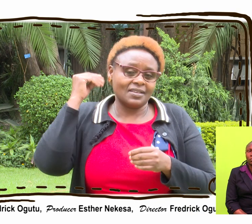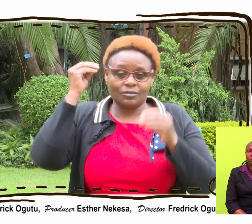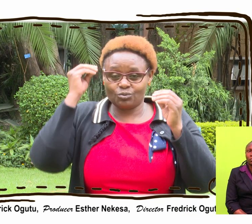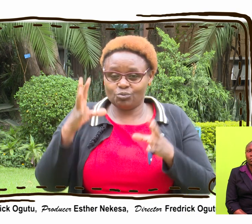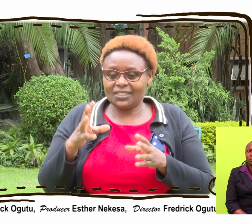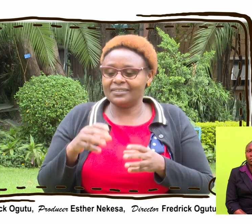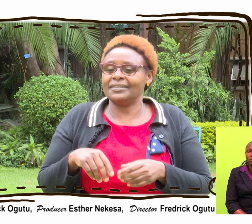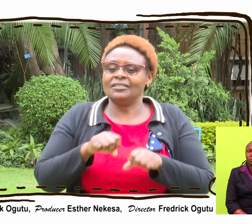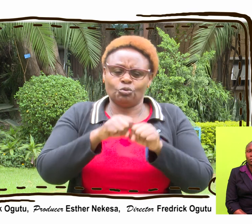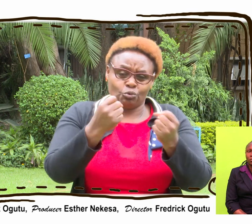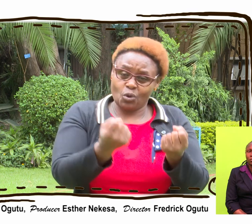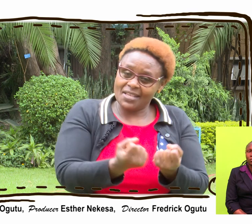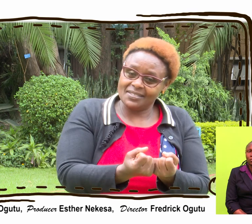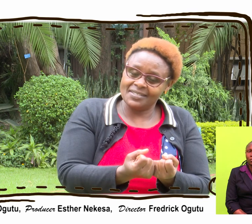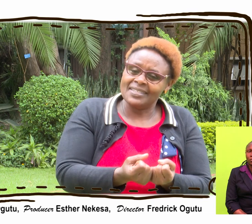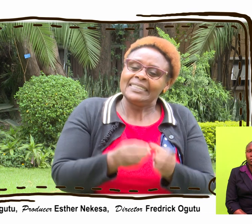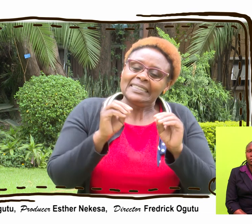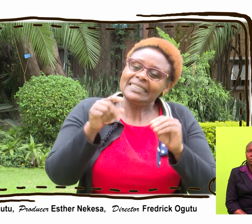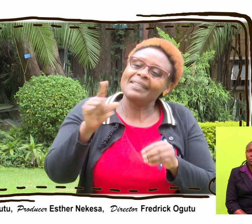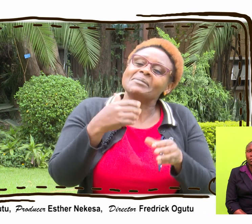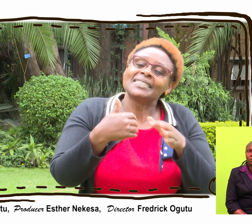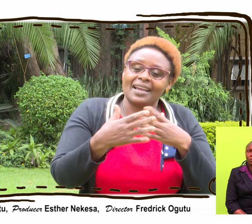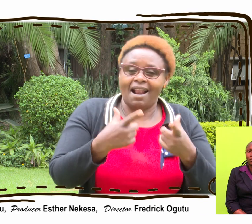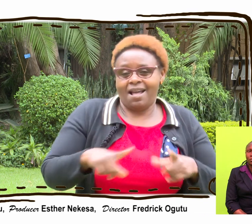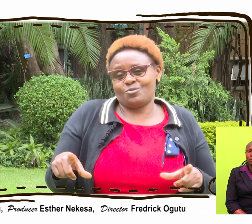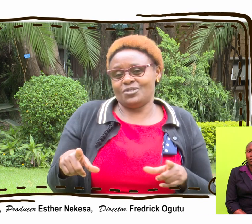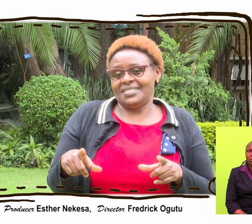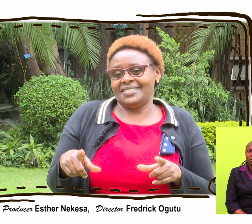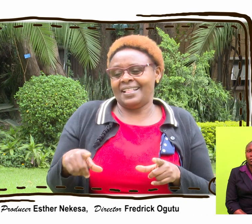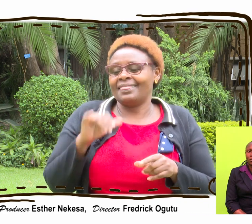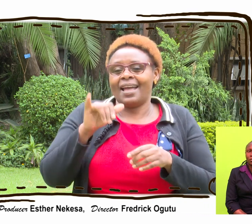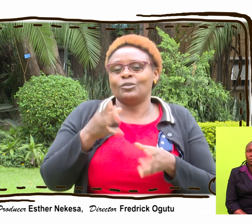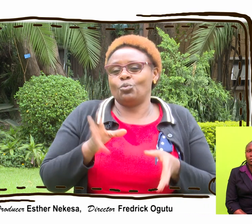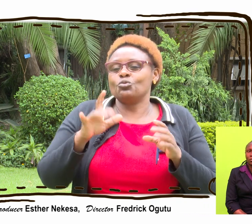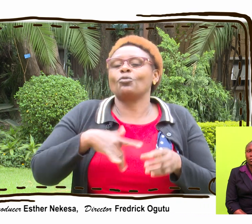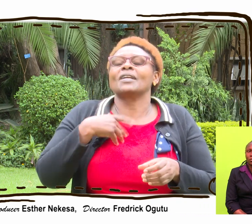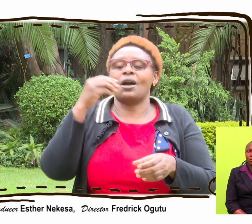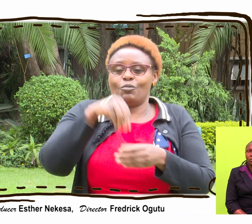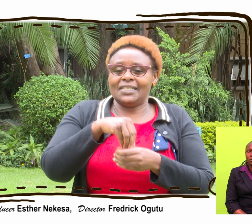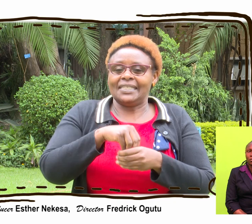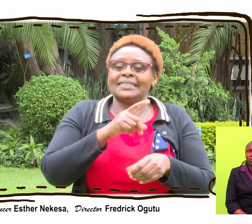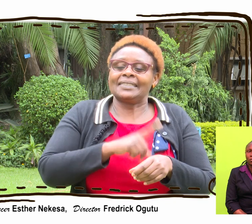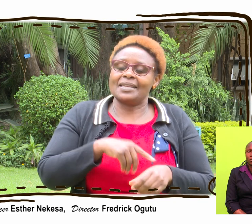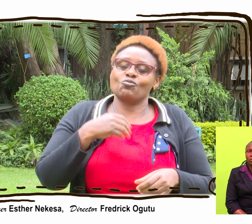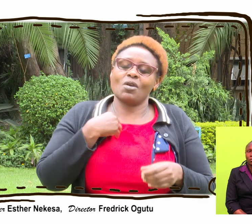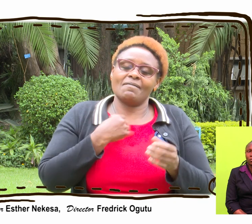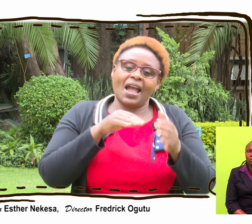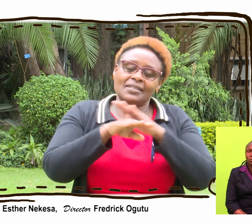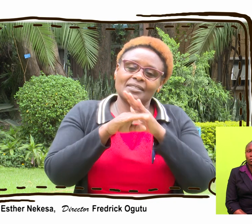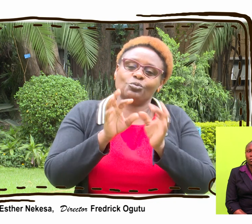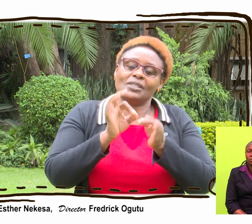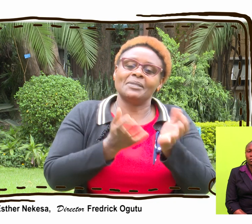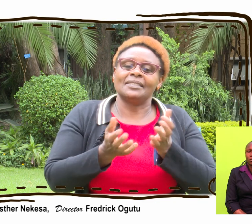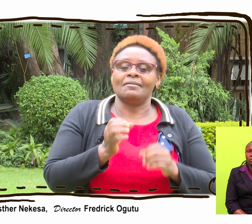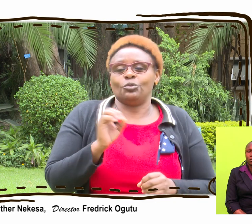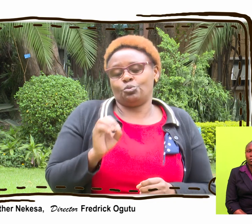friends with the hearing students. Socialise, teach your friends science, that way you will fill your